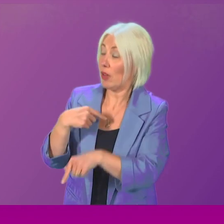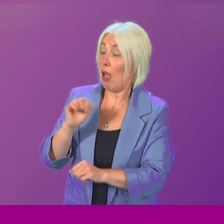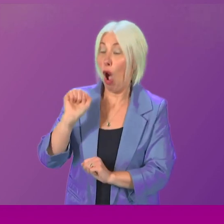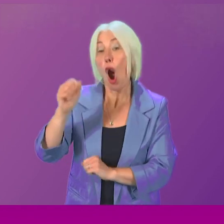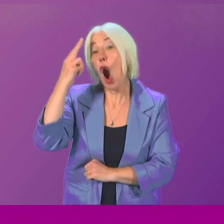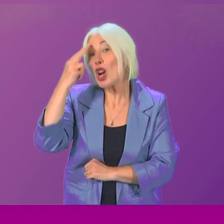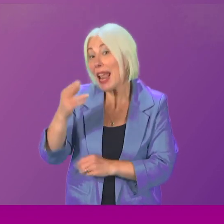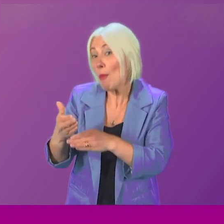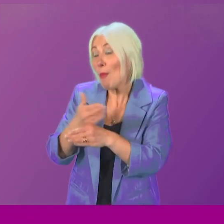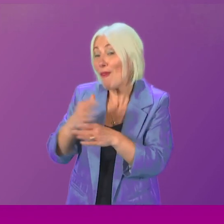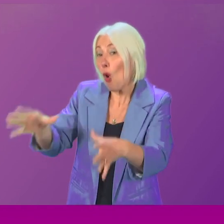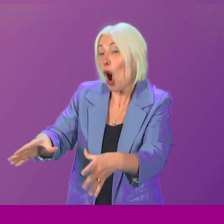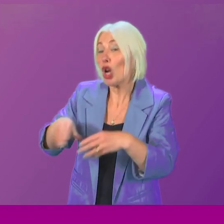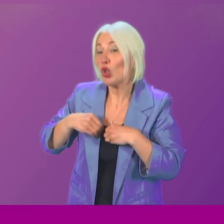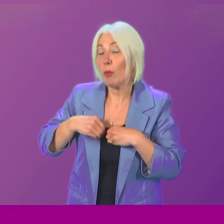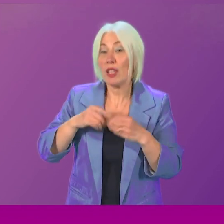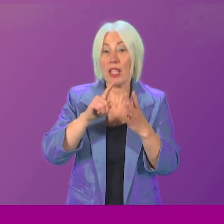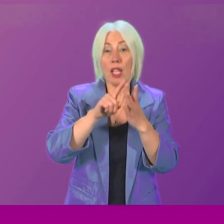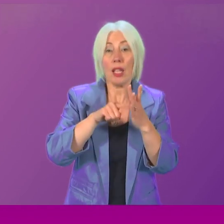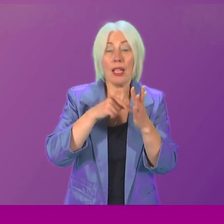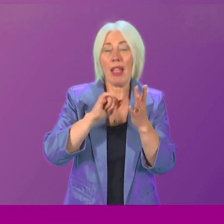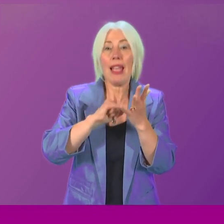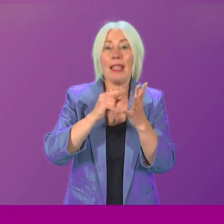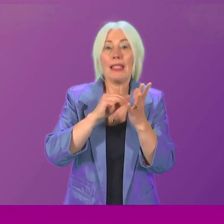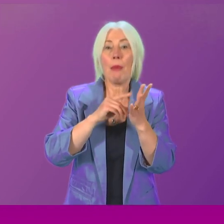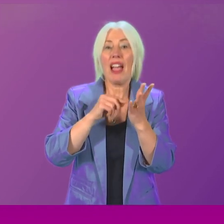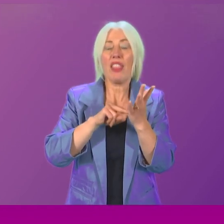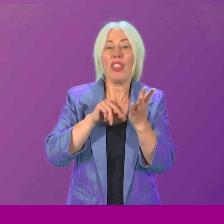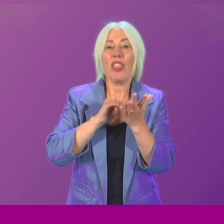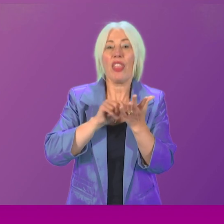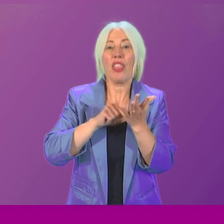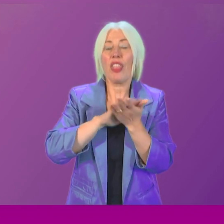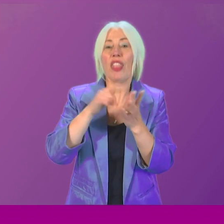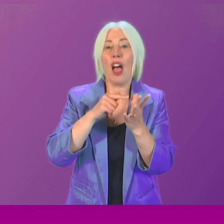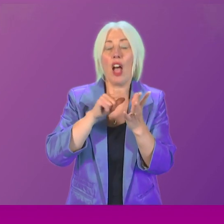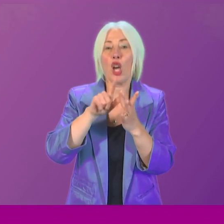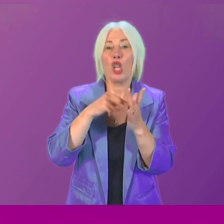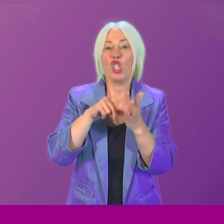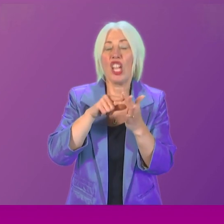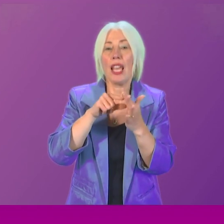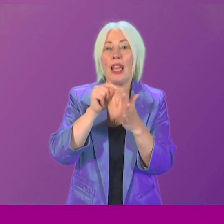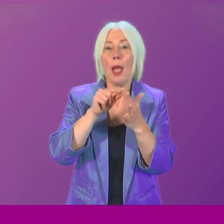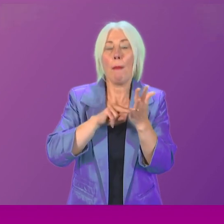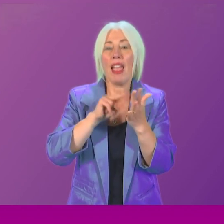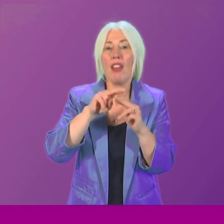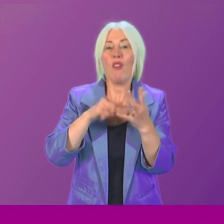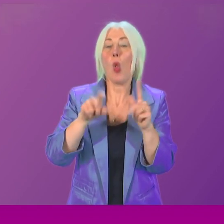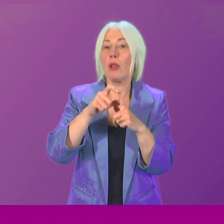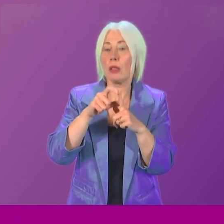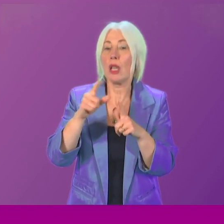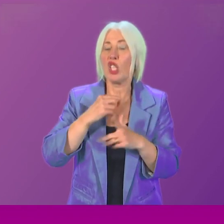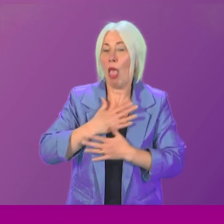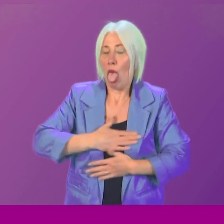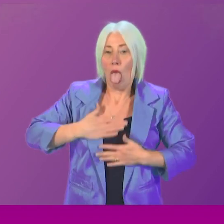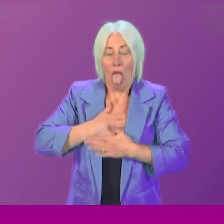pre-adoption was Samantha Jane Penfold and her adoption has caused her severe trauma and anguish. So I'm asking this question on behalf of her